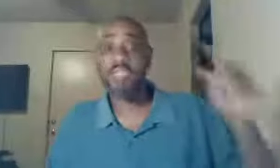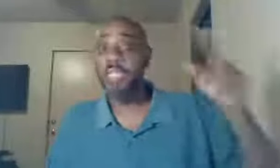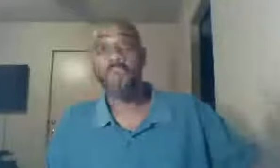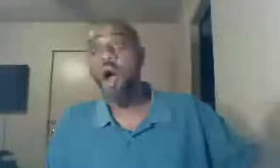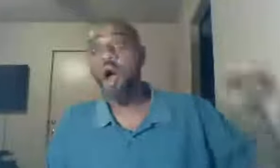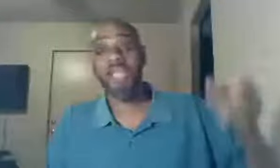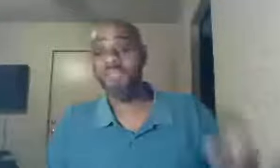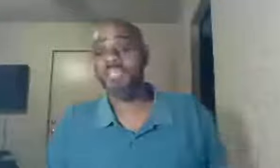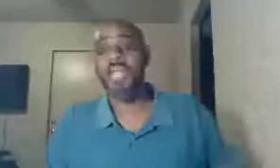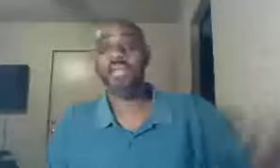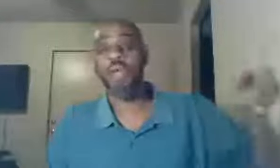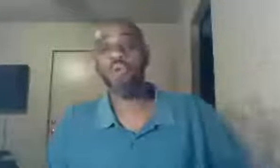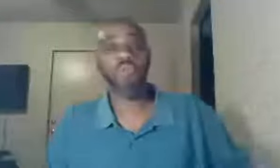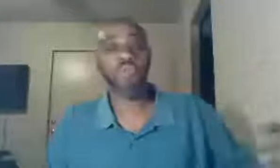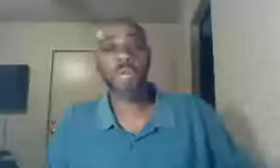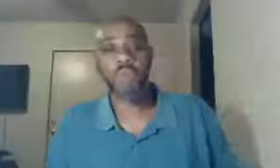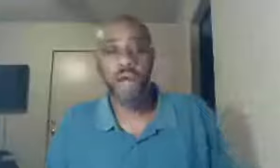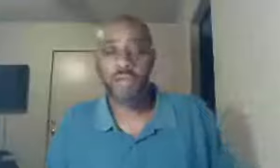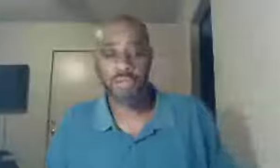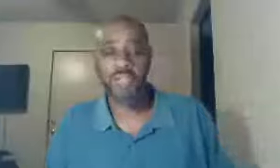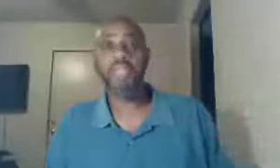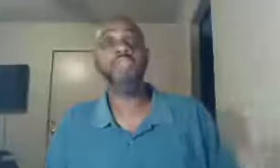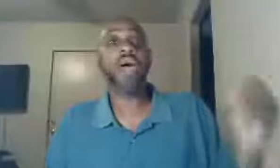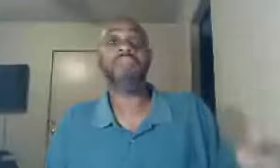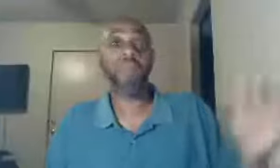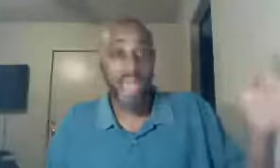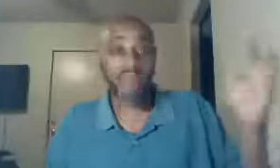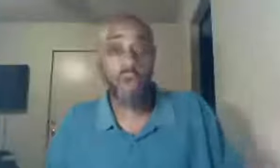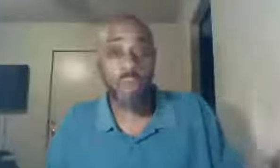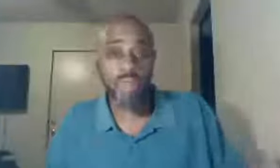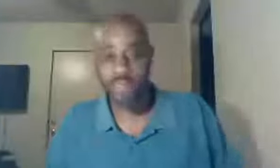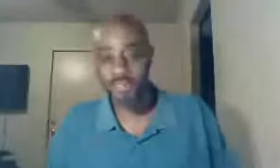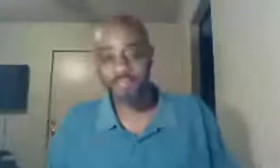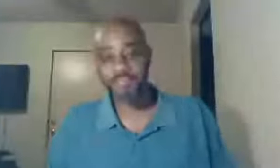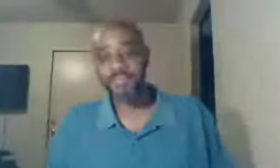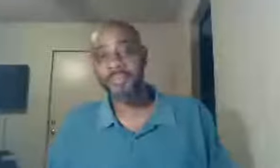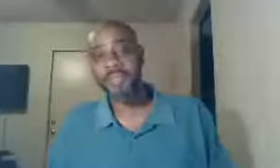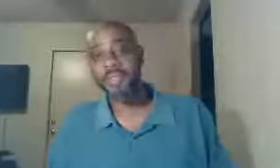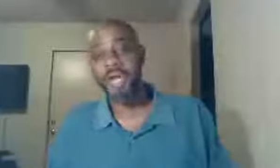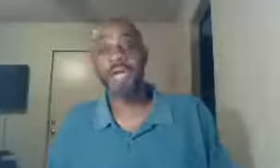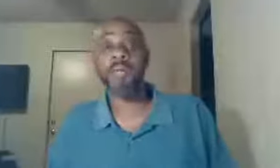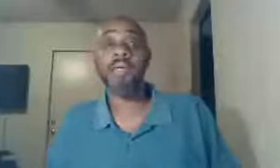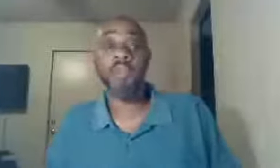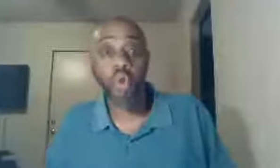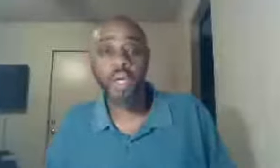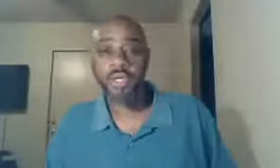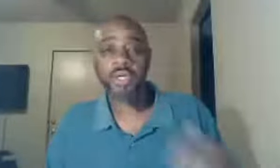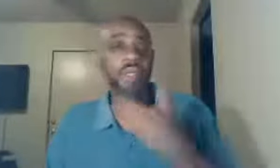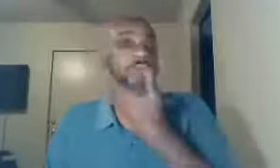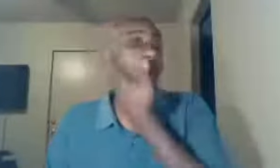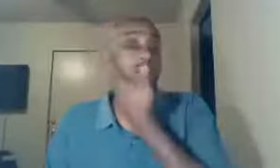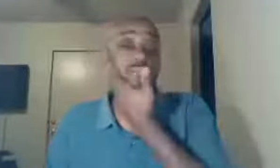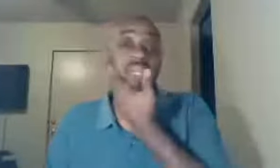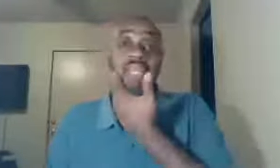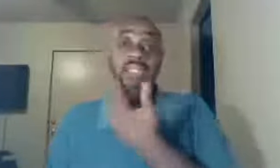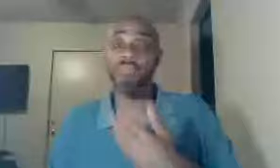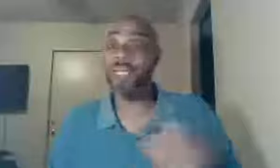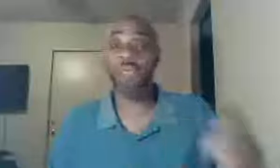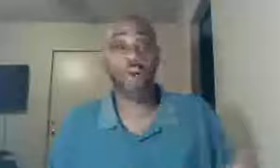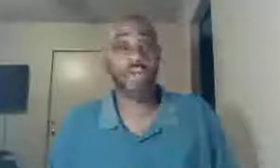see Paul even said, don't use big words, you haven't read Romans, talking about a lawyer, Paul could have easily, been a lawyer,